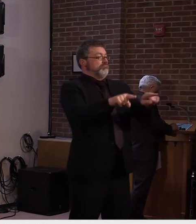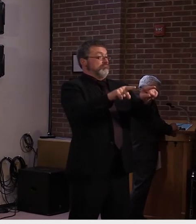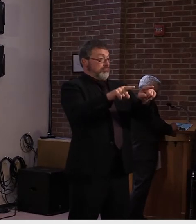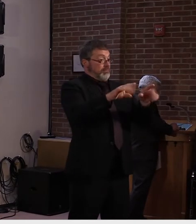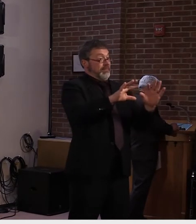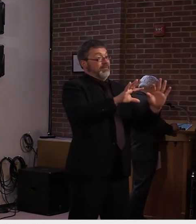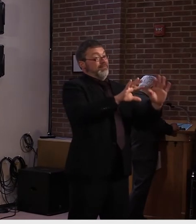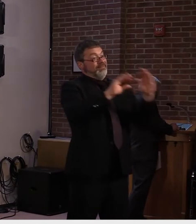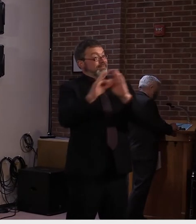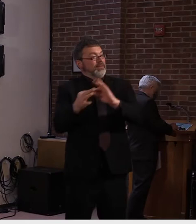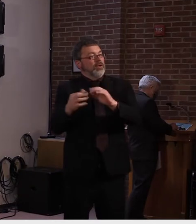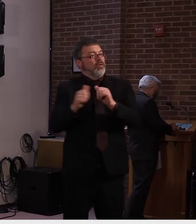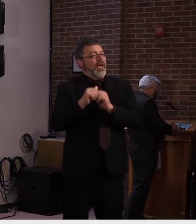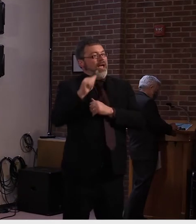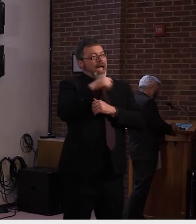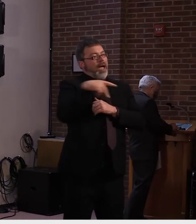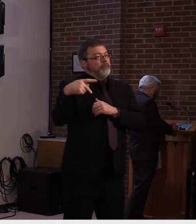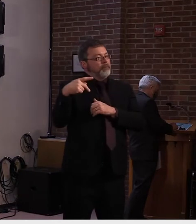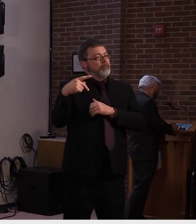burdensome.